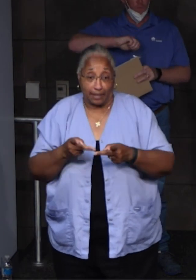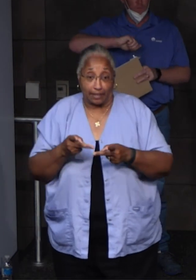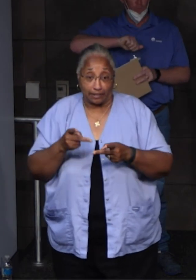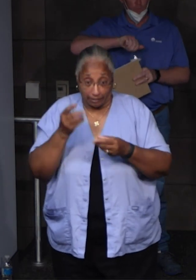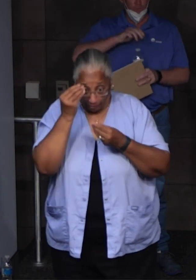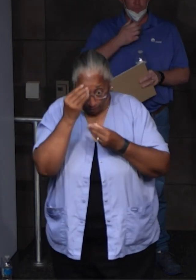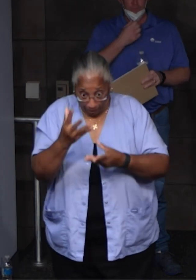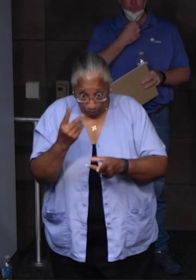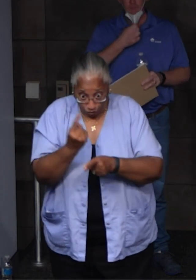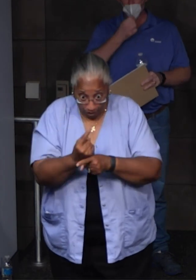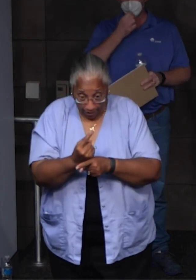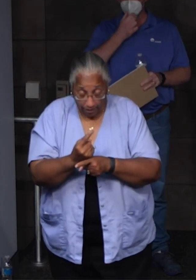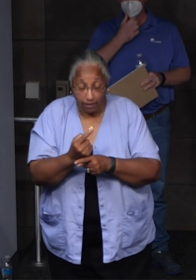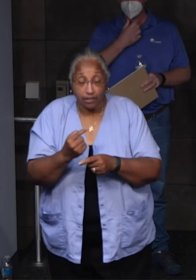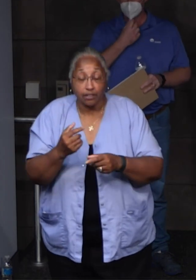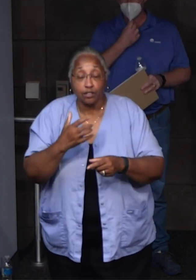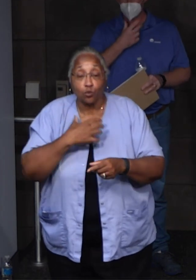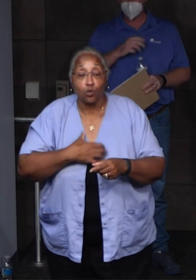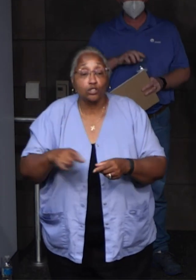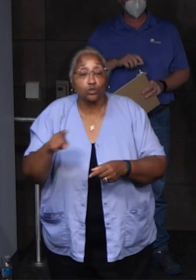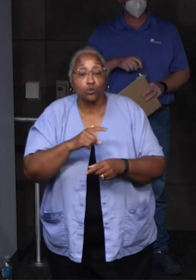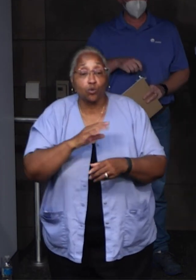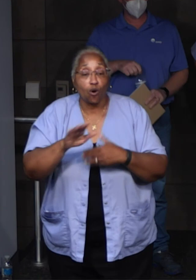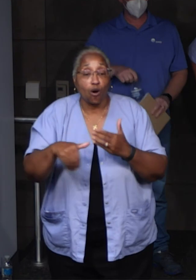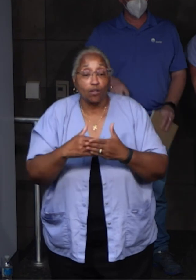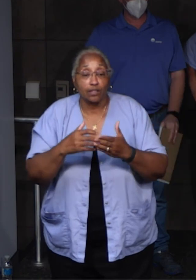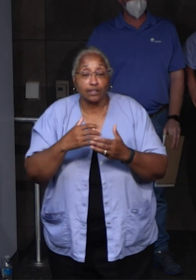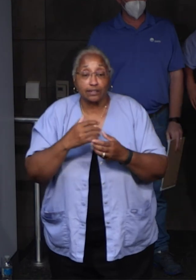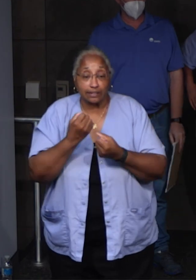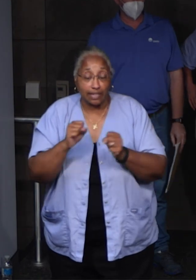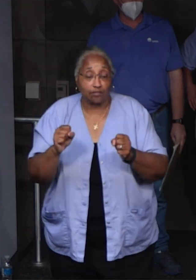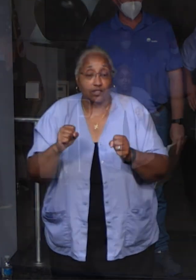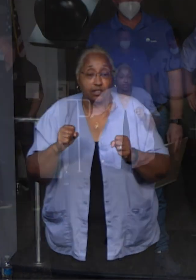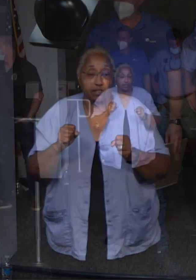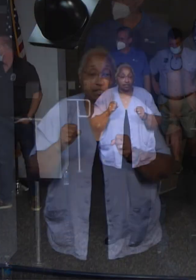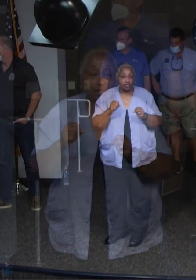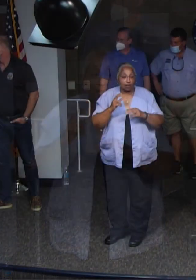safety and moving on to rebuilding our community. Thanks.